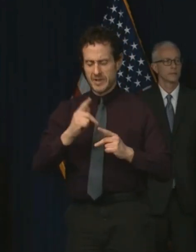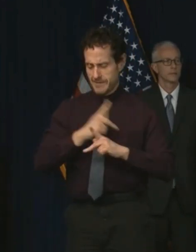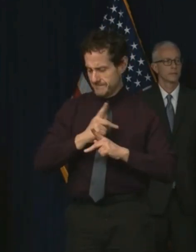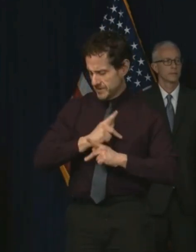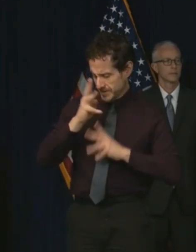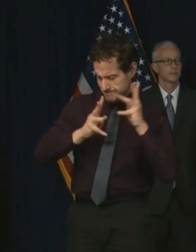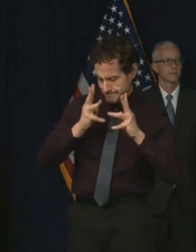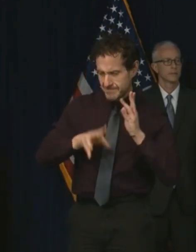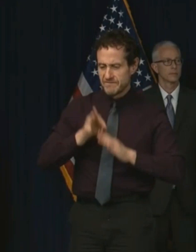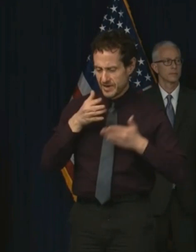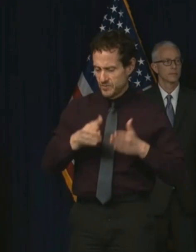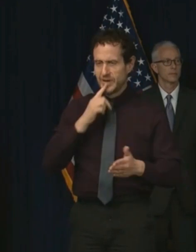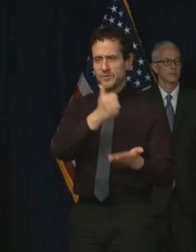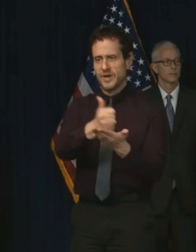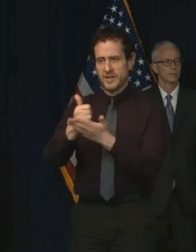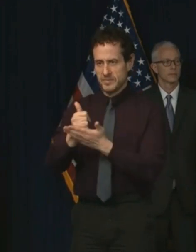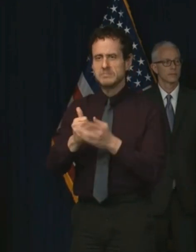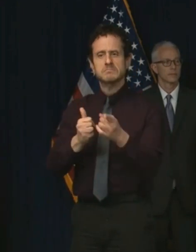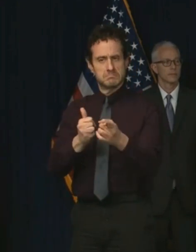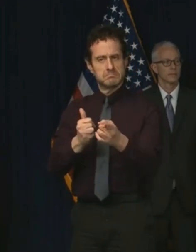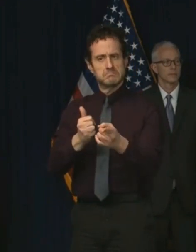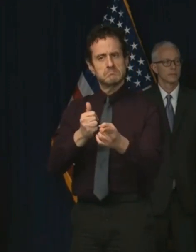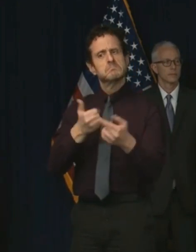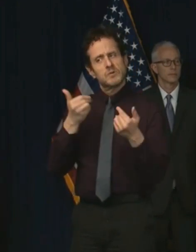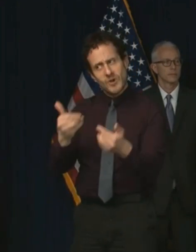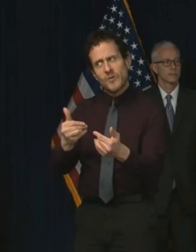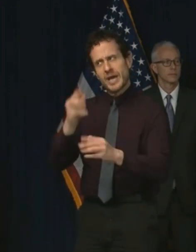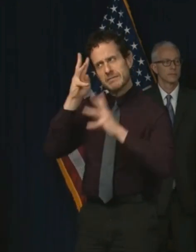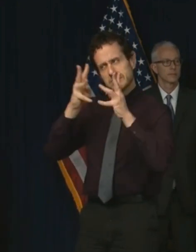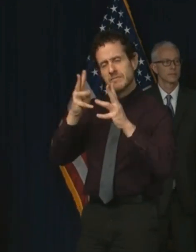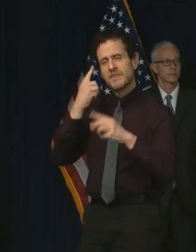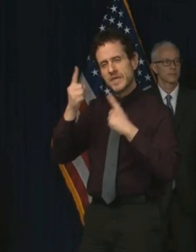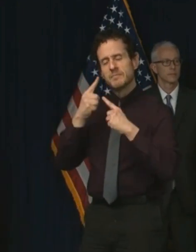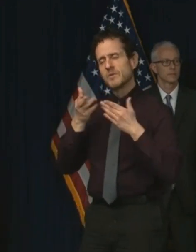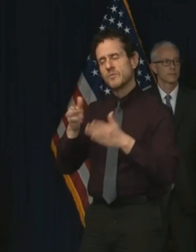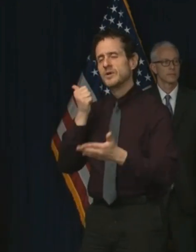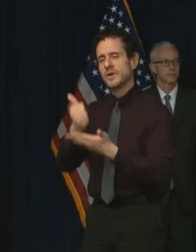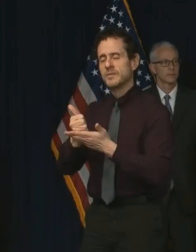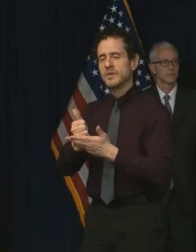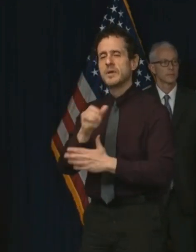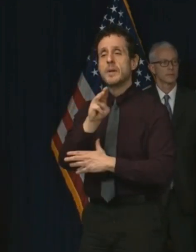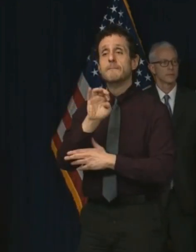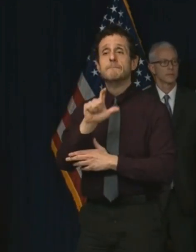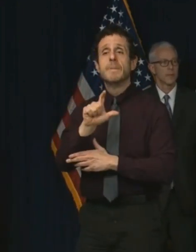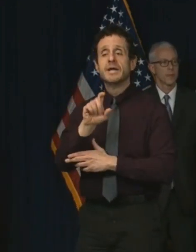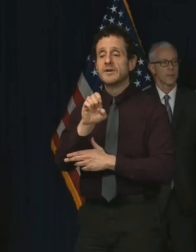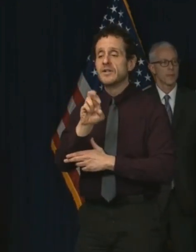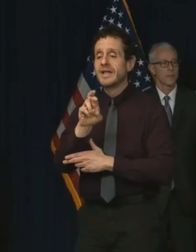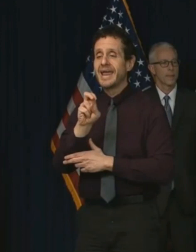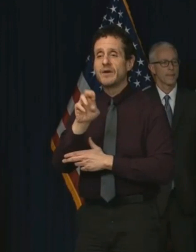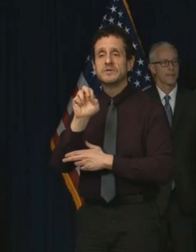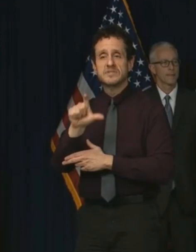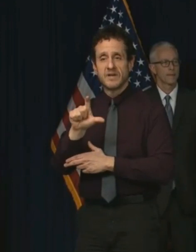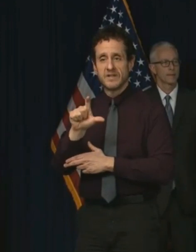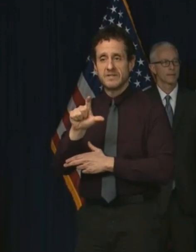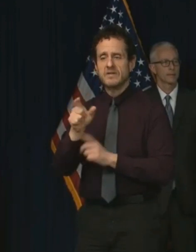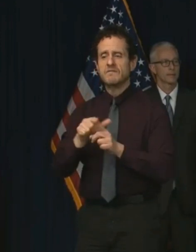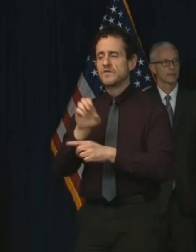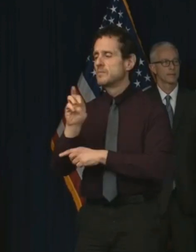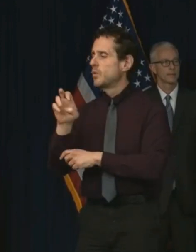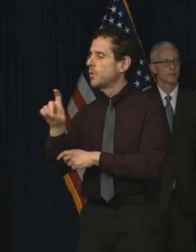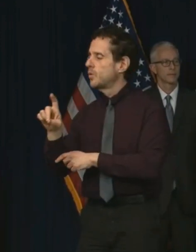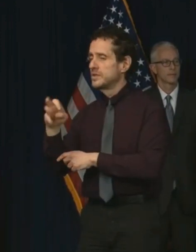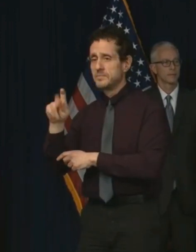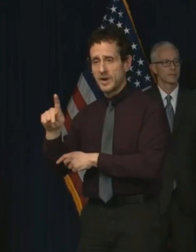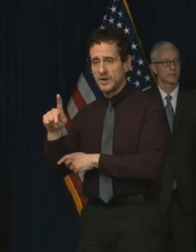Be one of those people. Or look at Michael Arendelle, an Orland Park native, home from college